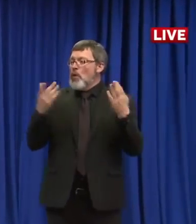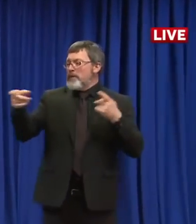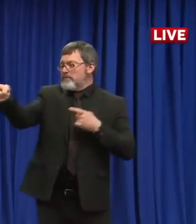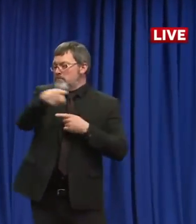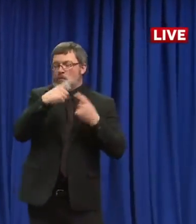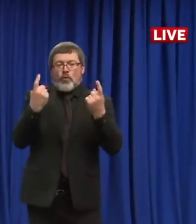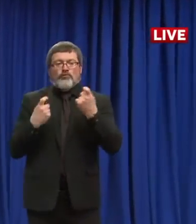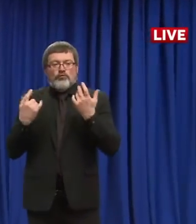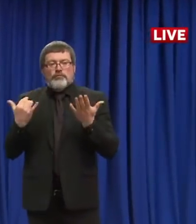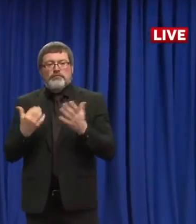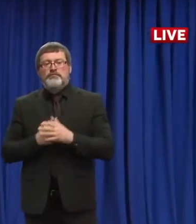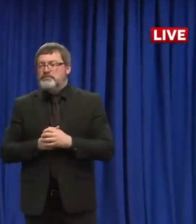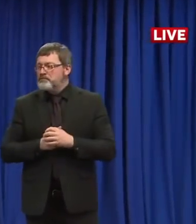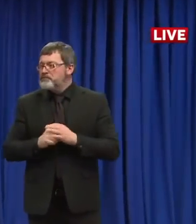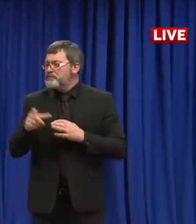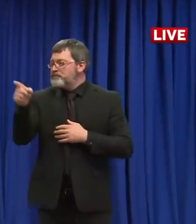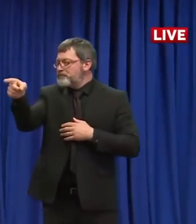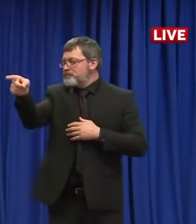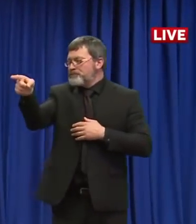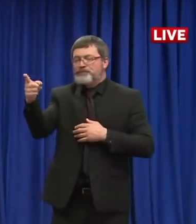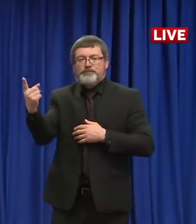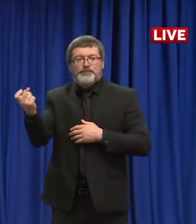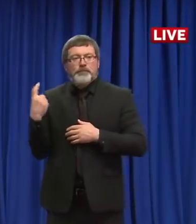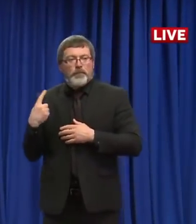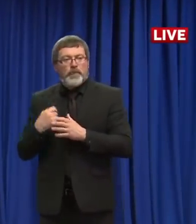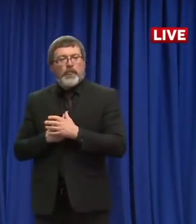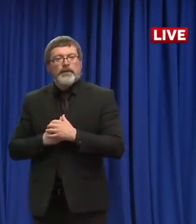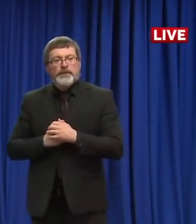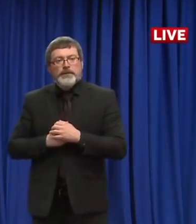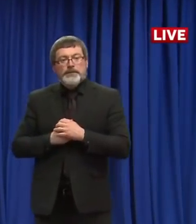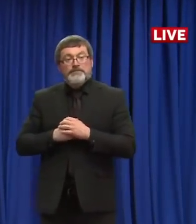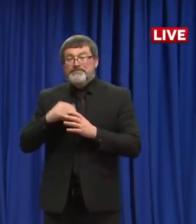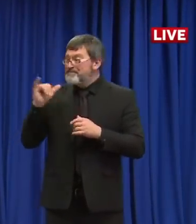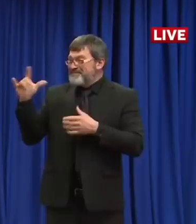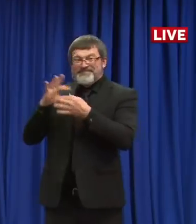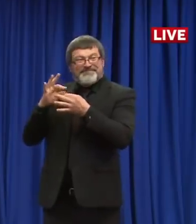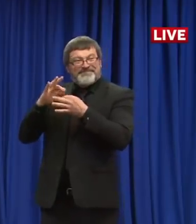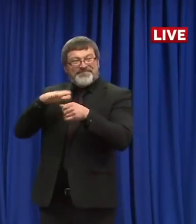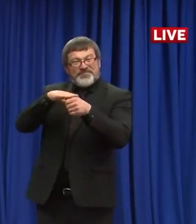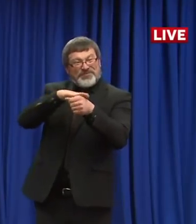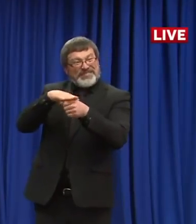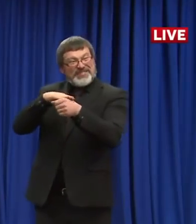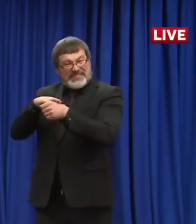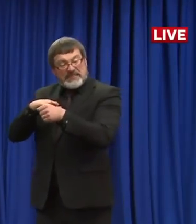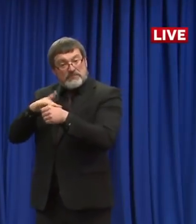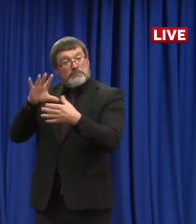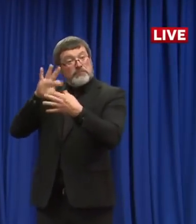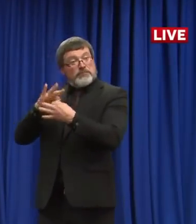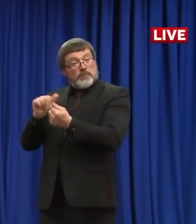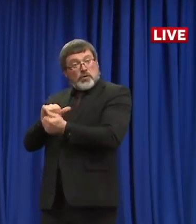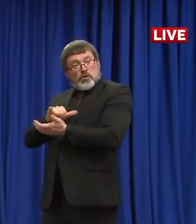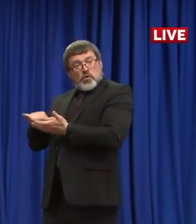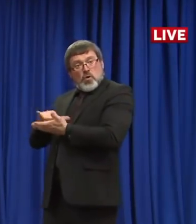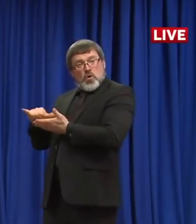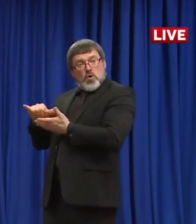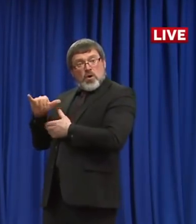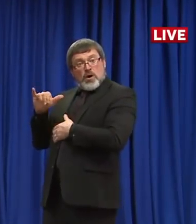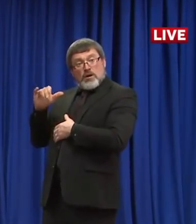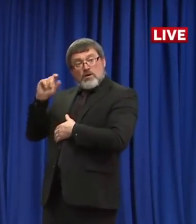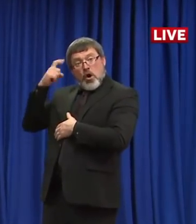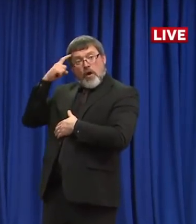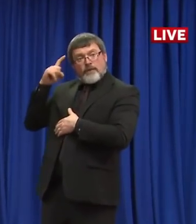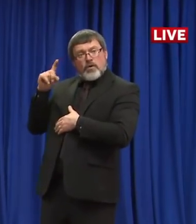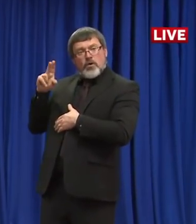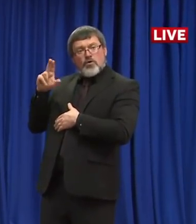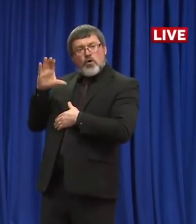You're not going to join the regional contact that has New York and Rhode Island and all these other states. Andy Cuomo did not did not did not give us a call. Look, New York is New York.